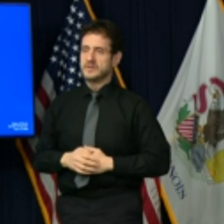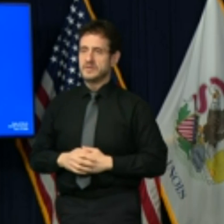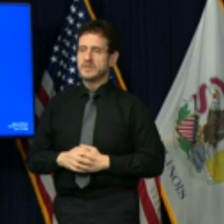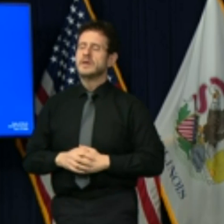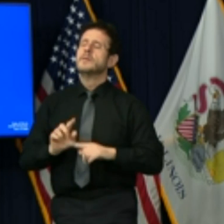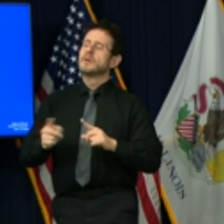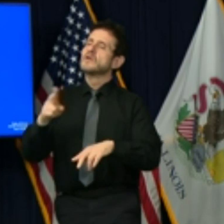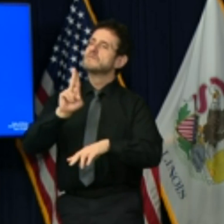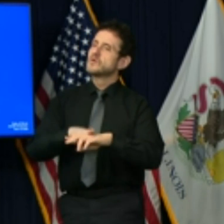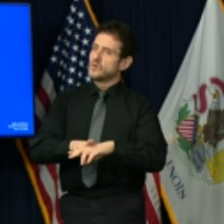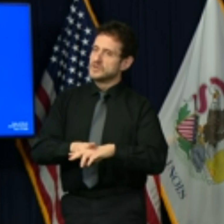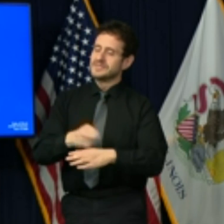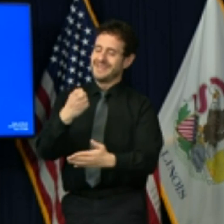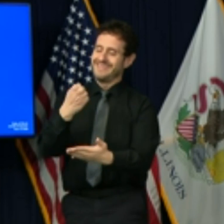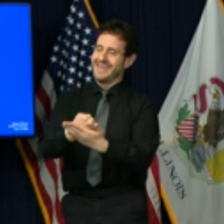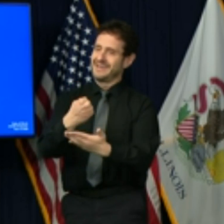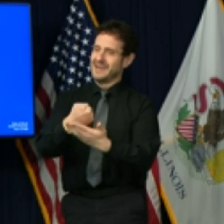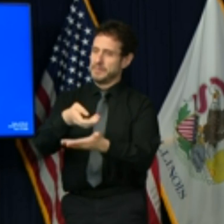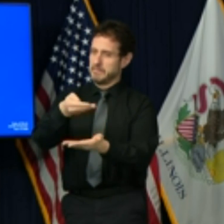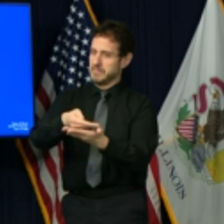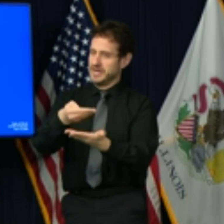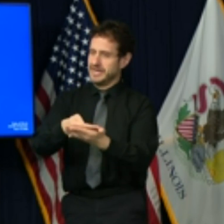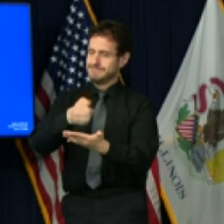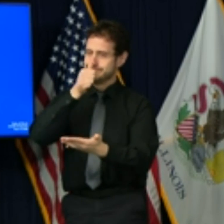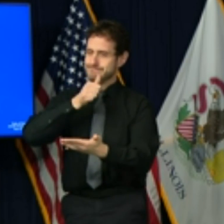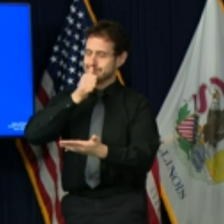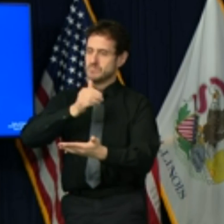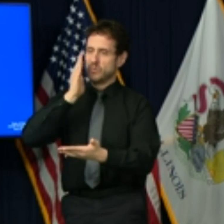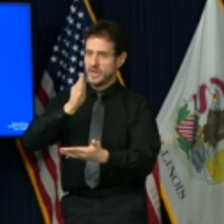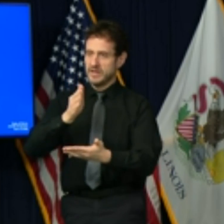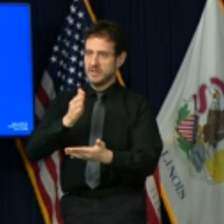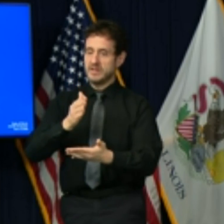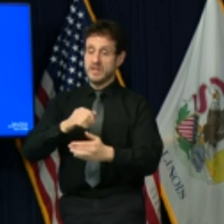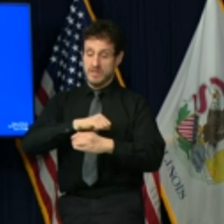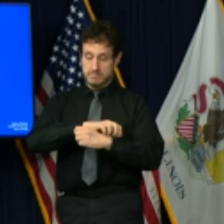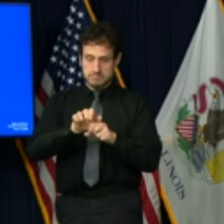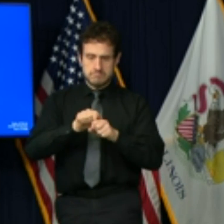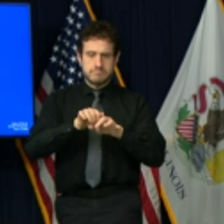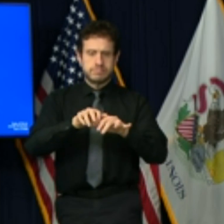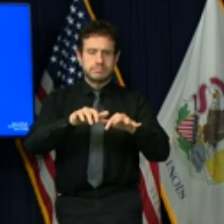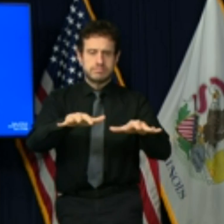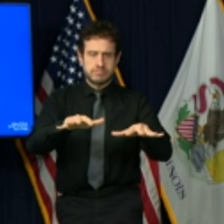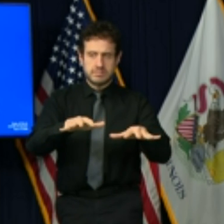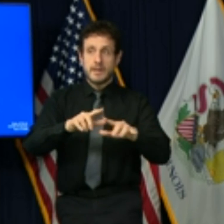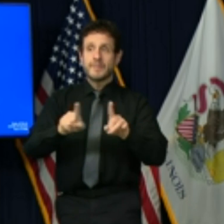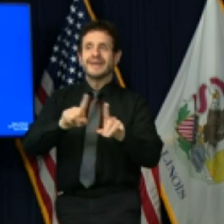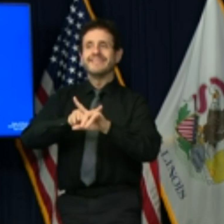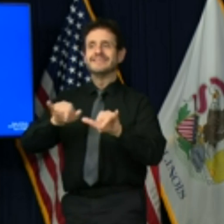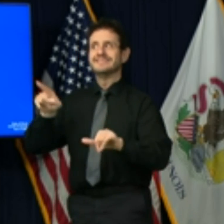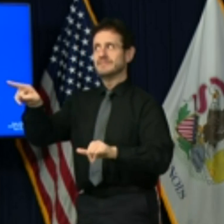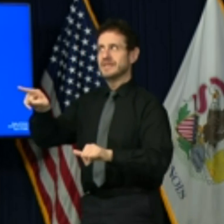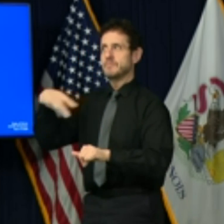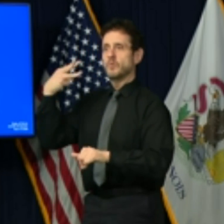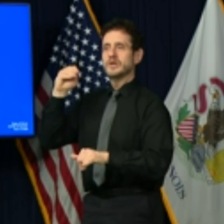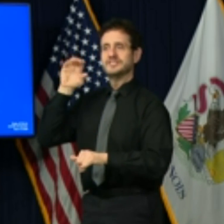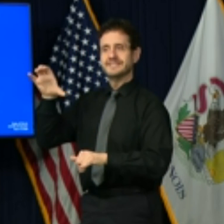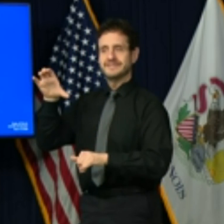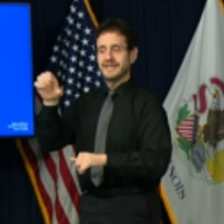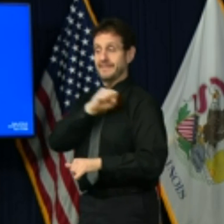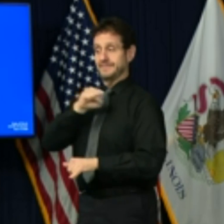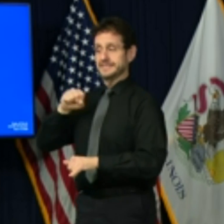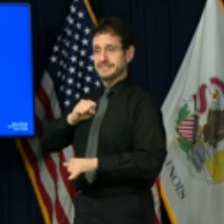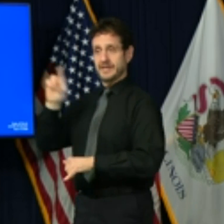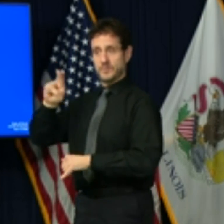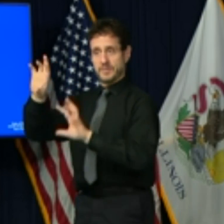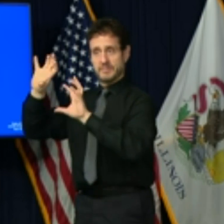pain. The virus rages on while Senate Republicans in Washington continue to block additional aid that